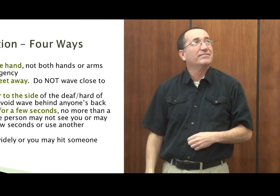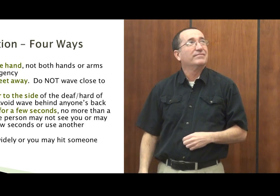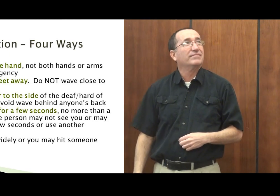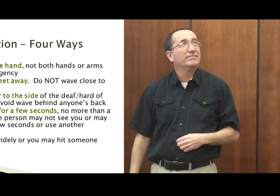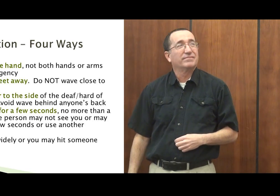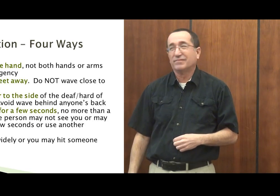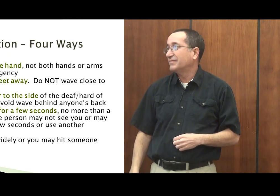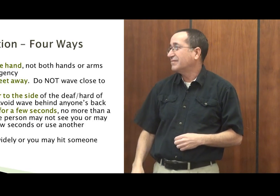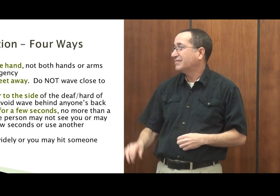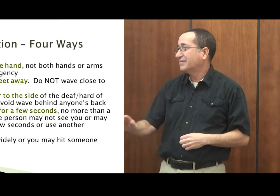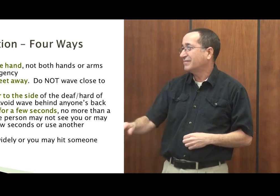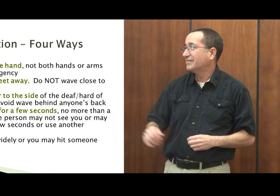arm works very, very well.